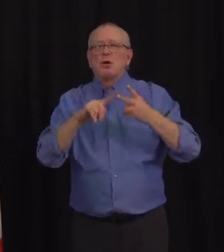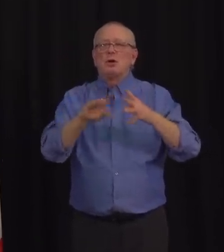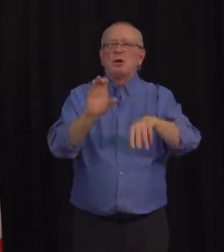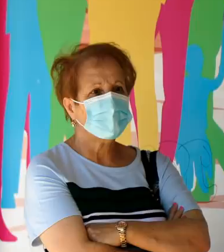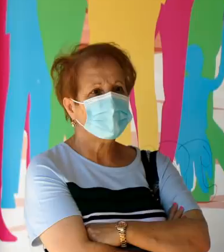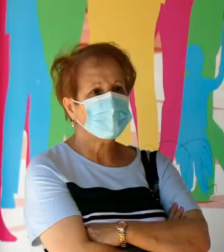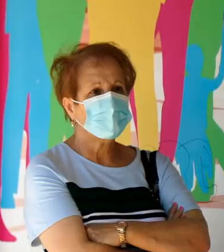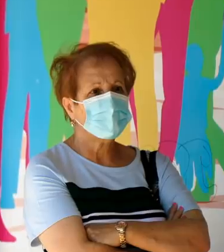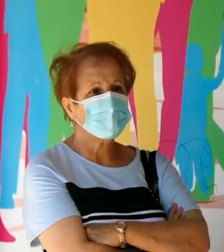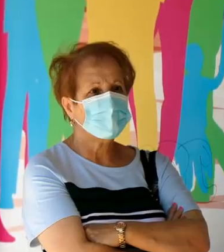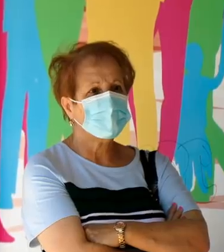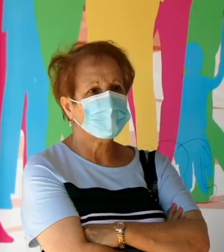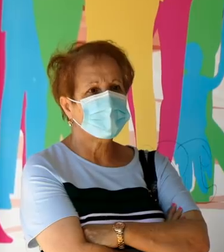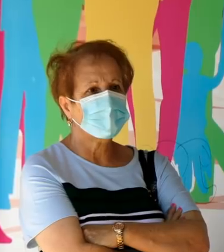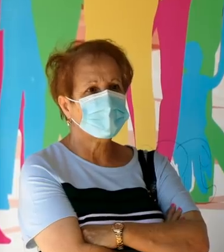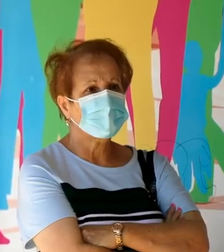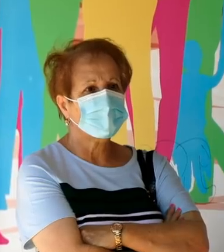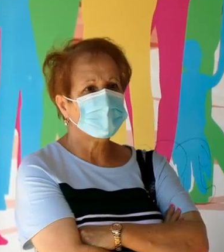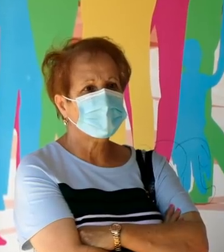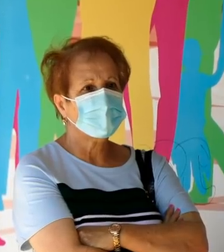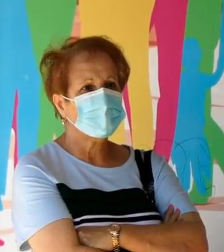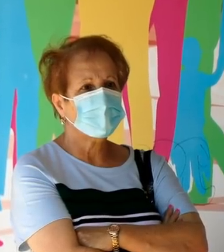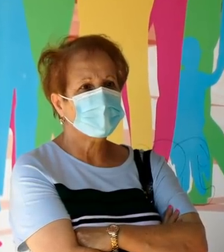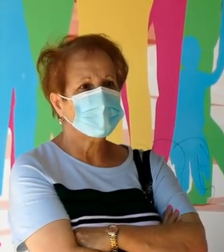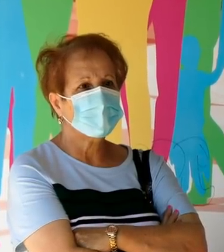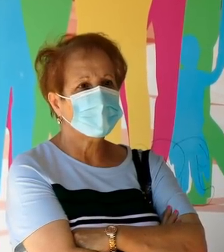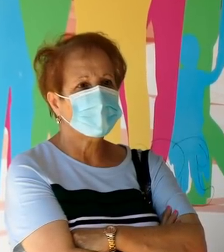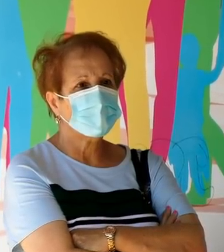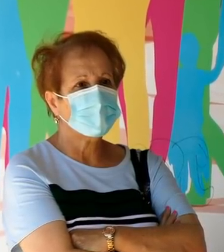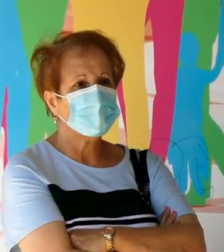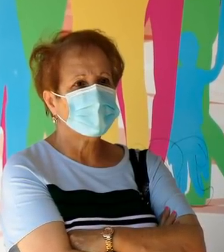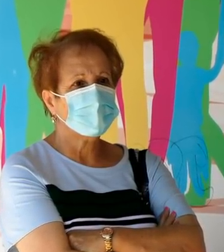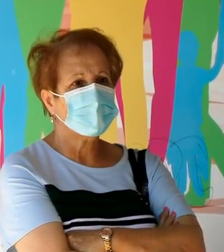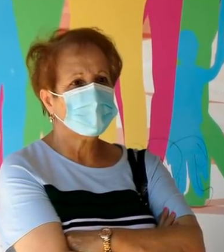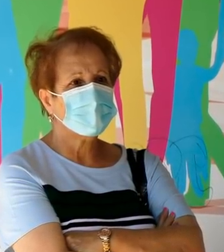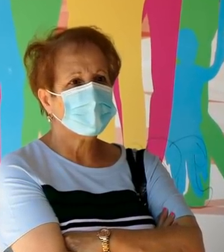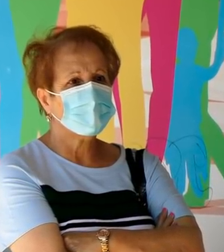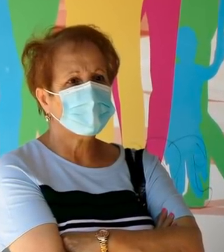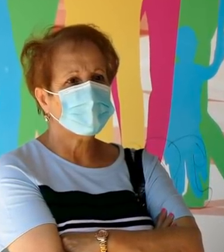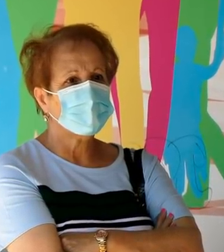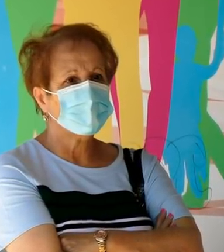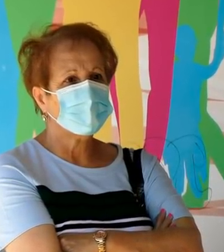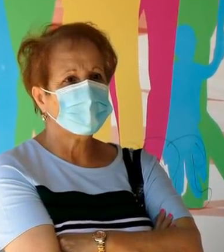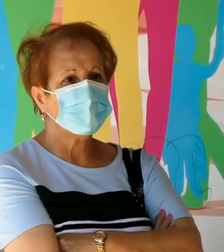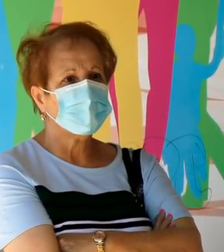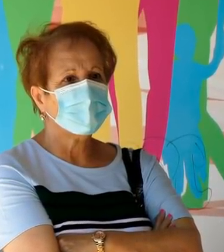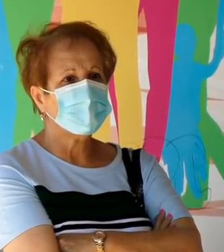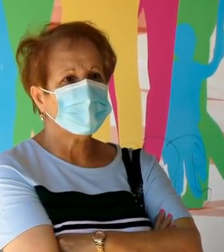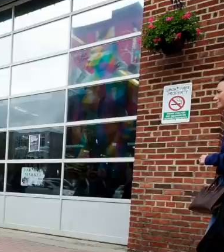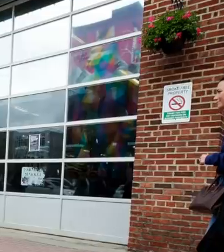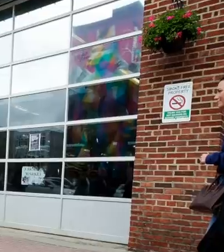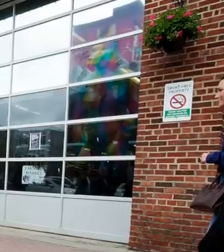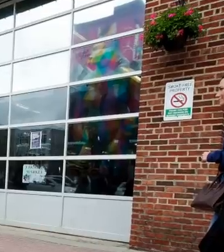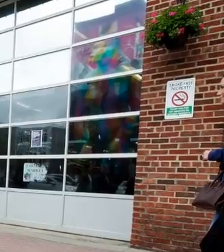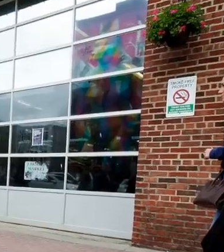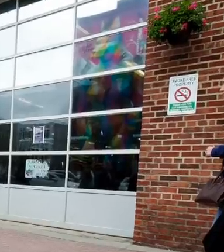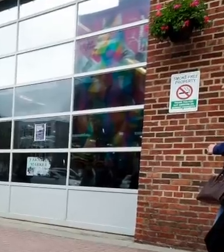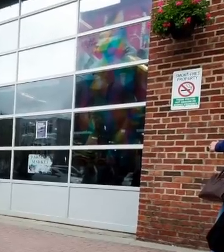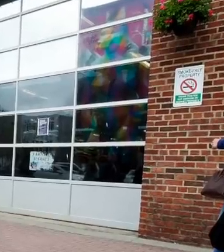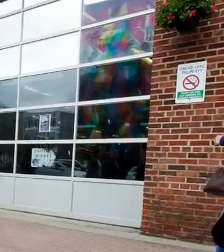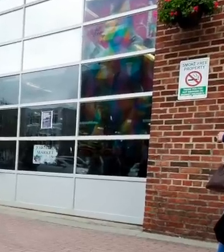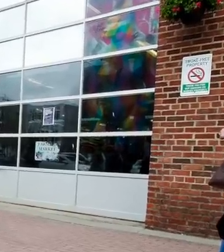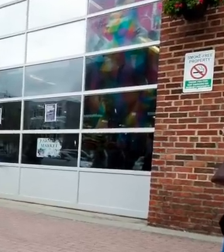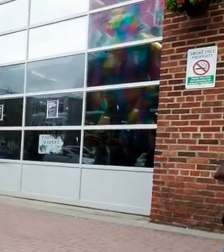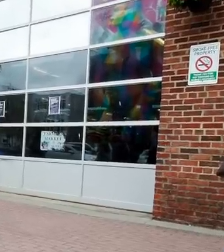automotive stores, and farmers markets which are approved by Alberta agriculture and forestry. Now outdoor